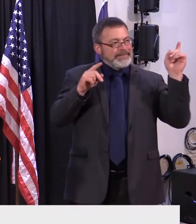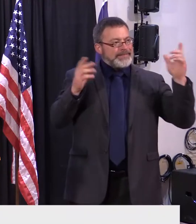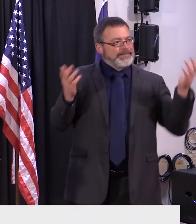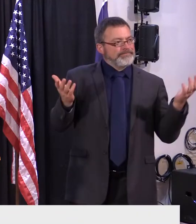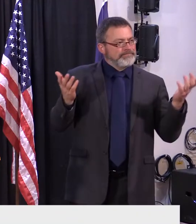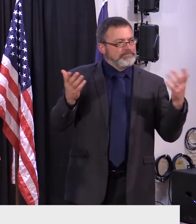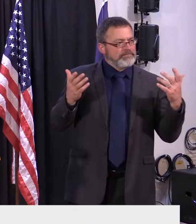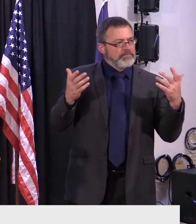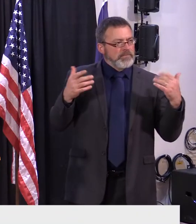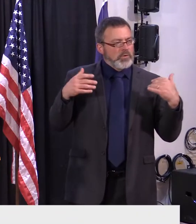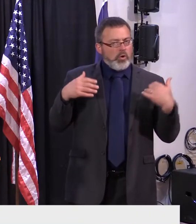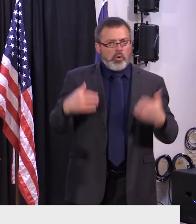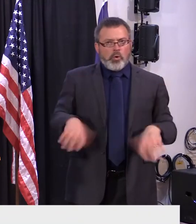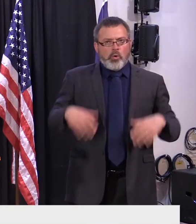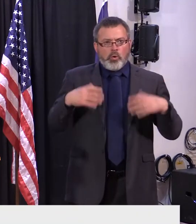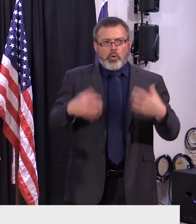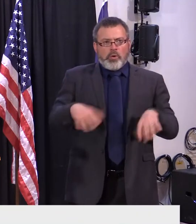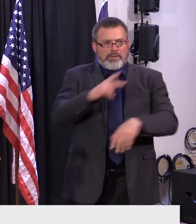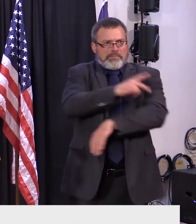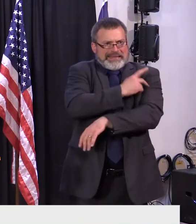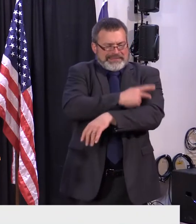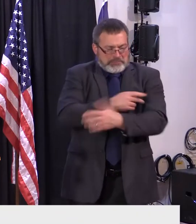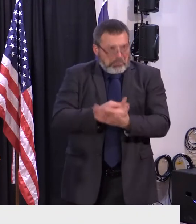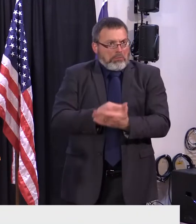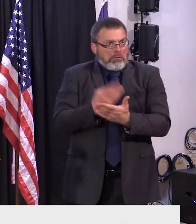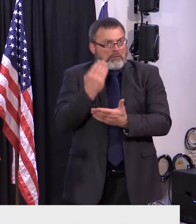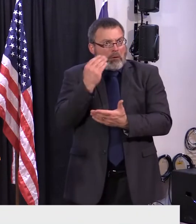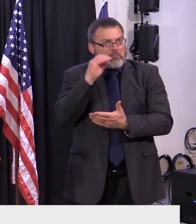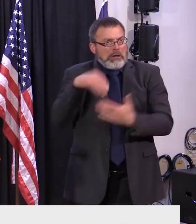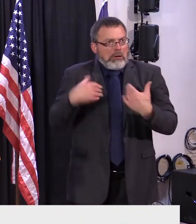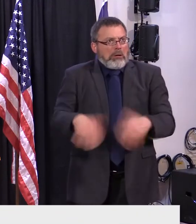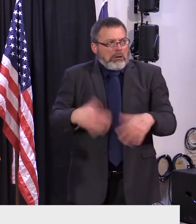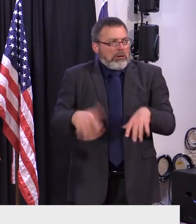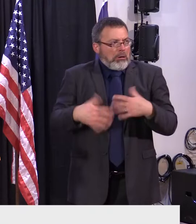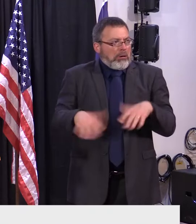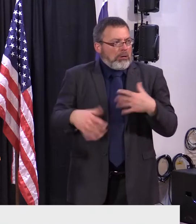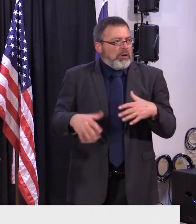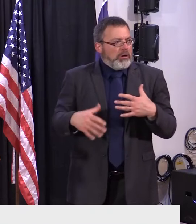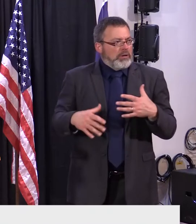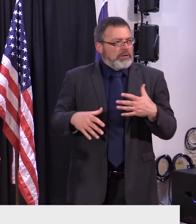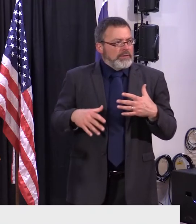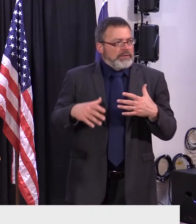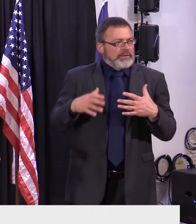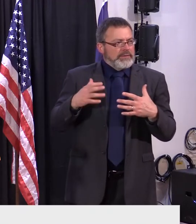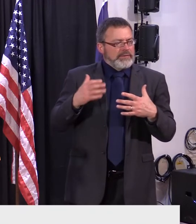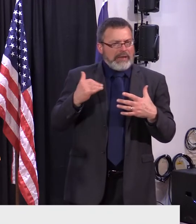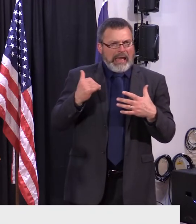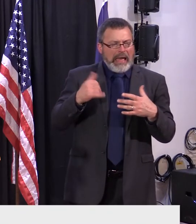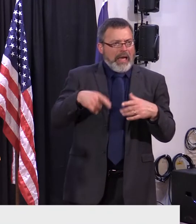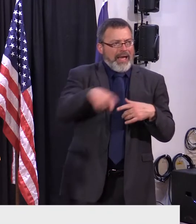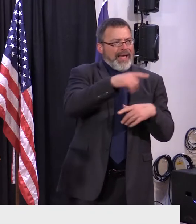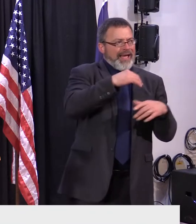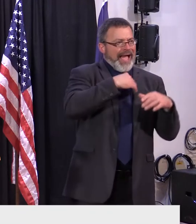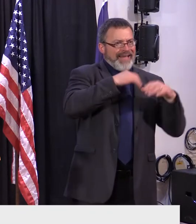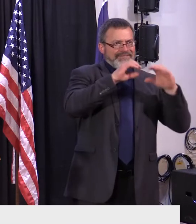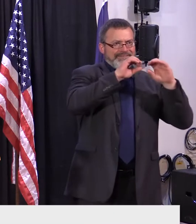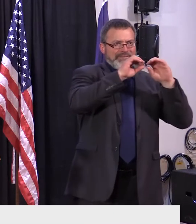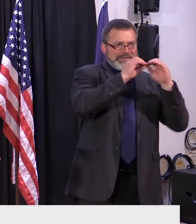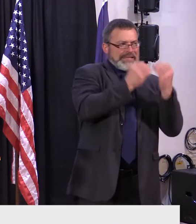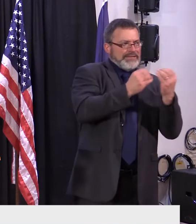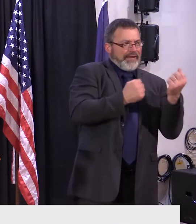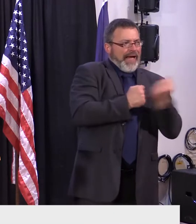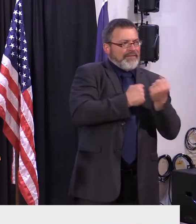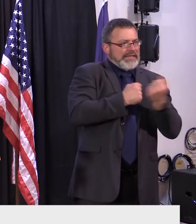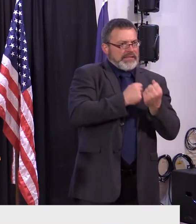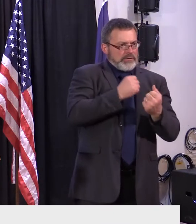access to care. Consumer advocates say that some people might get priced out of the market. What do you make of the